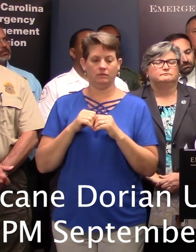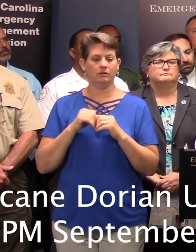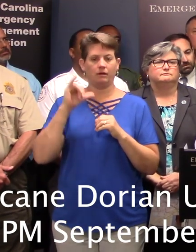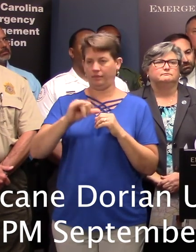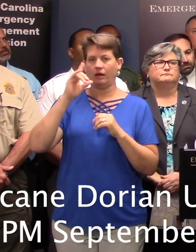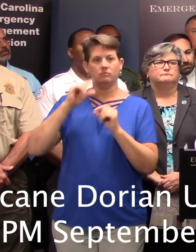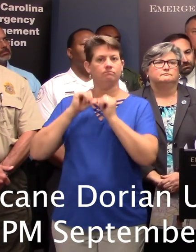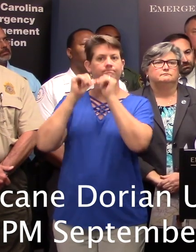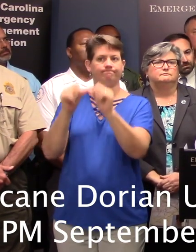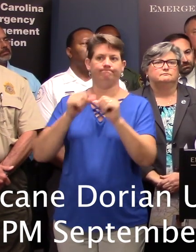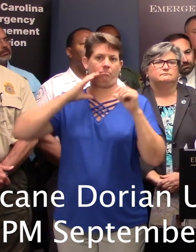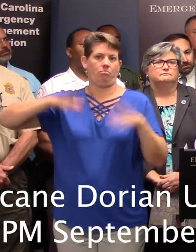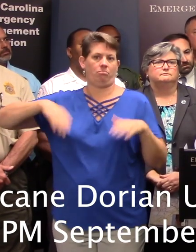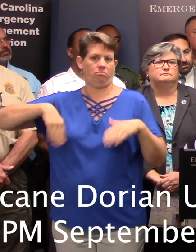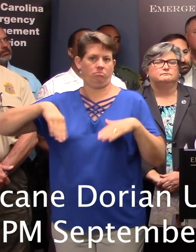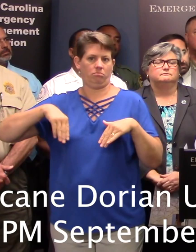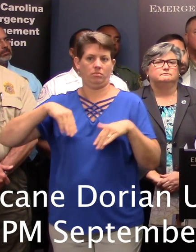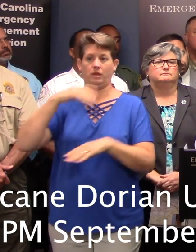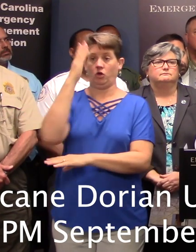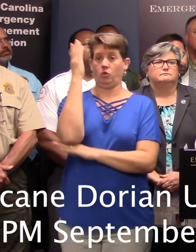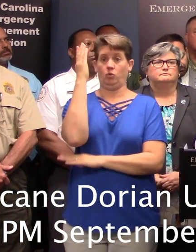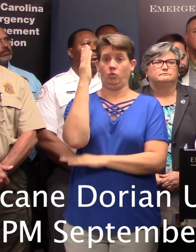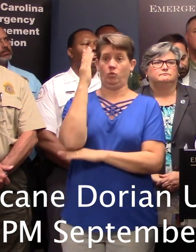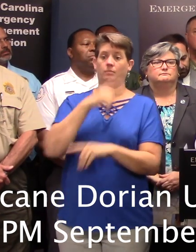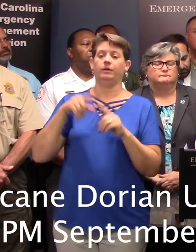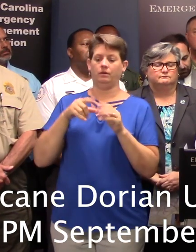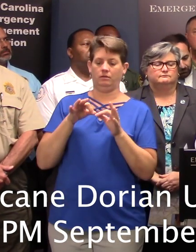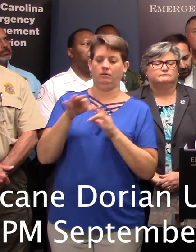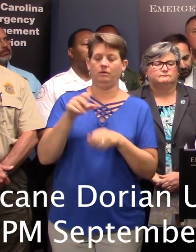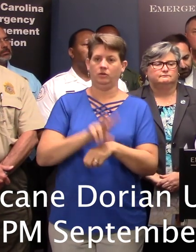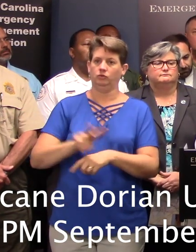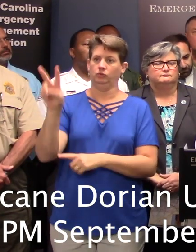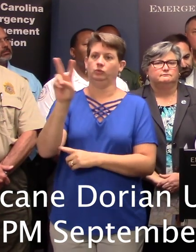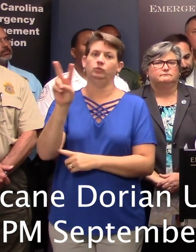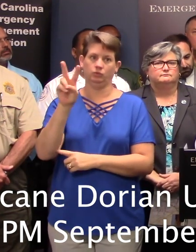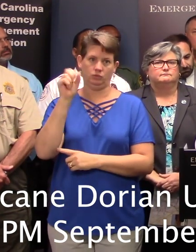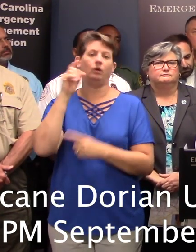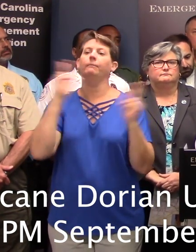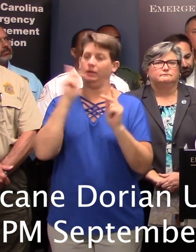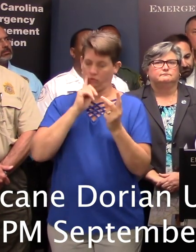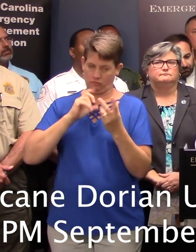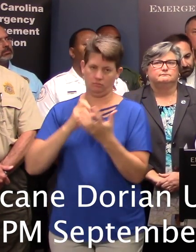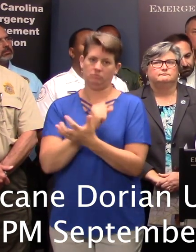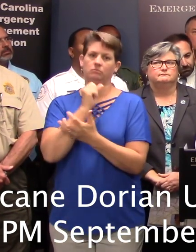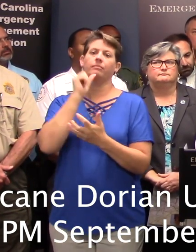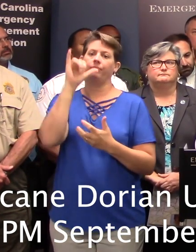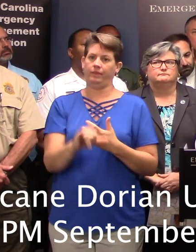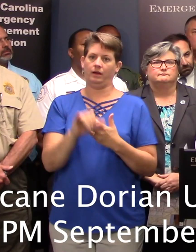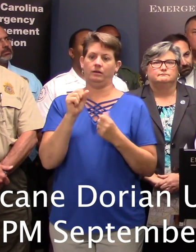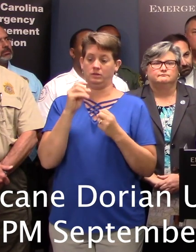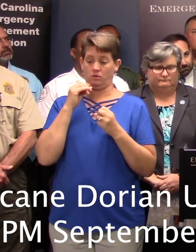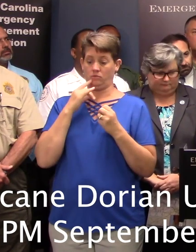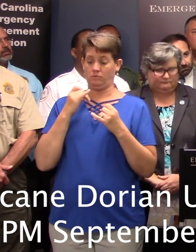leave that open, not to close that at noon, but to leave it open at 2 o'clock. And there were a lot of people taking advantage of that. But that is